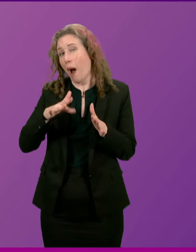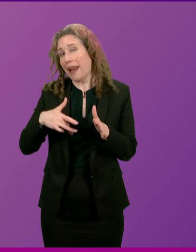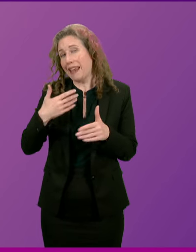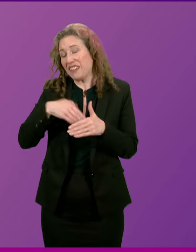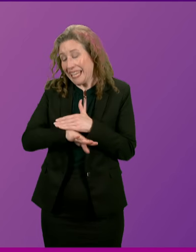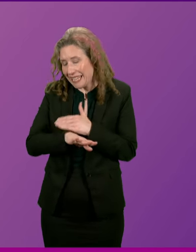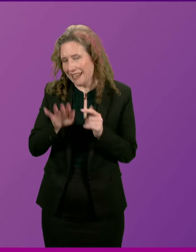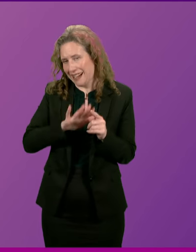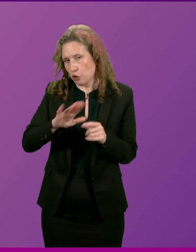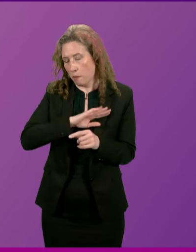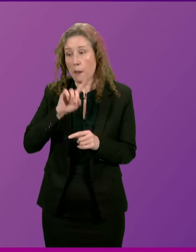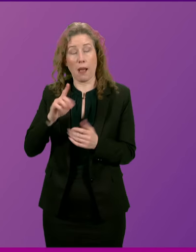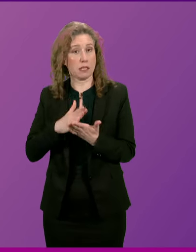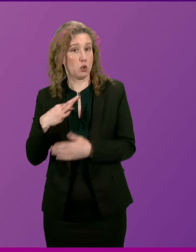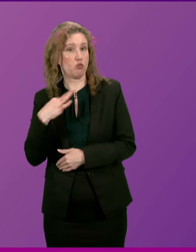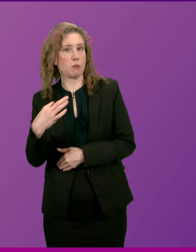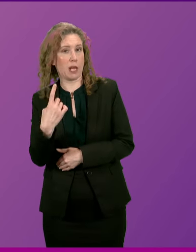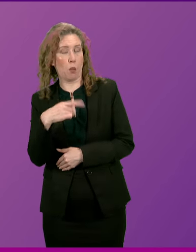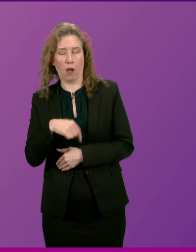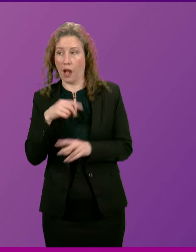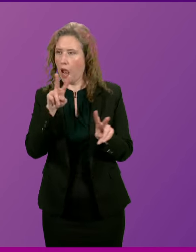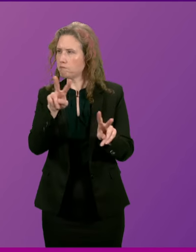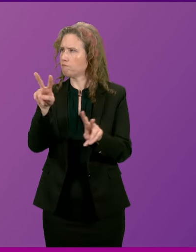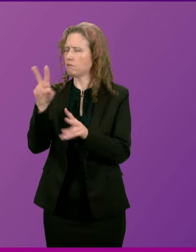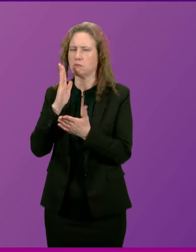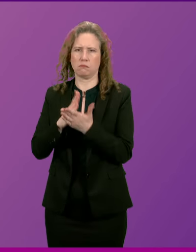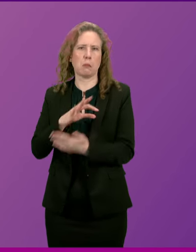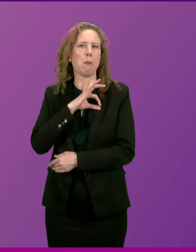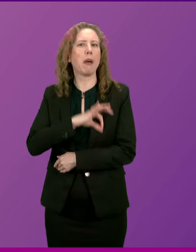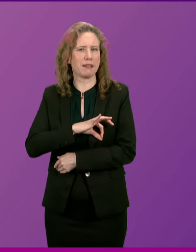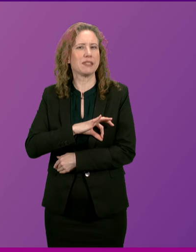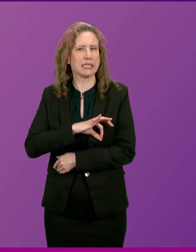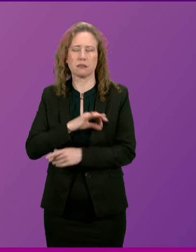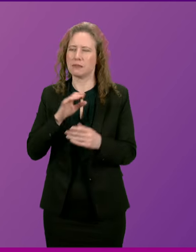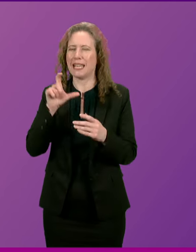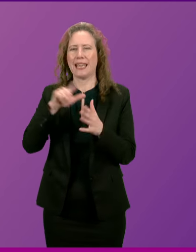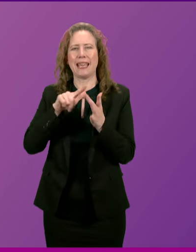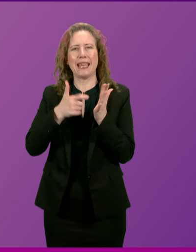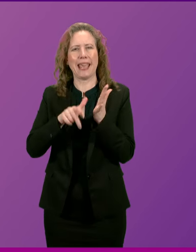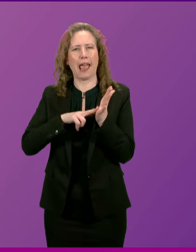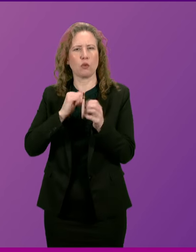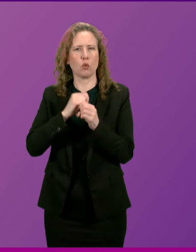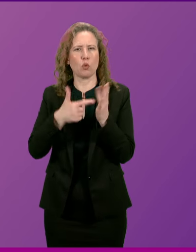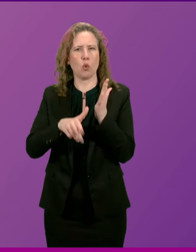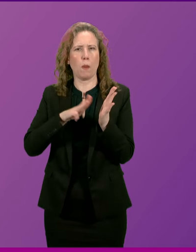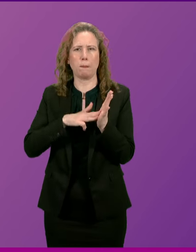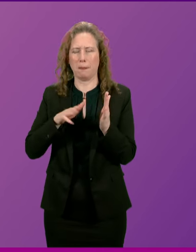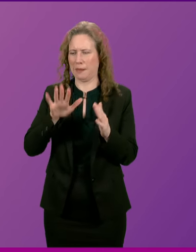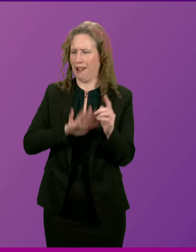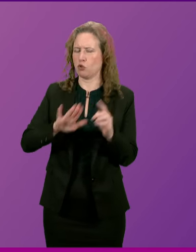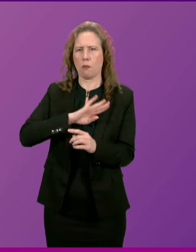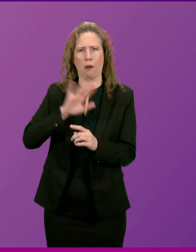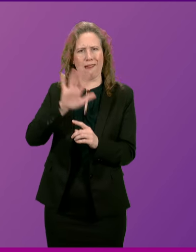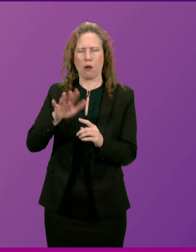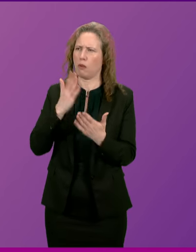I represent one. And I do see the benefits, particularly in and around the Cairngorm National Park area. In